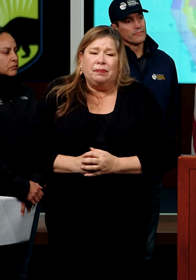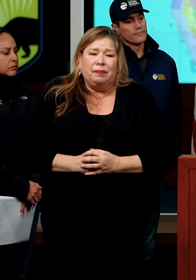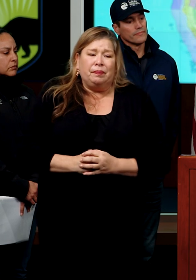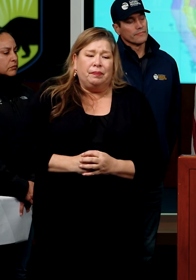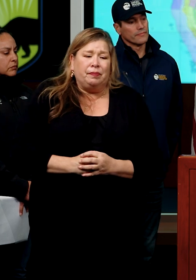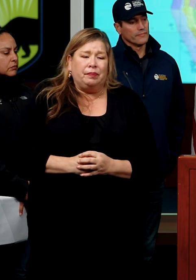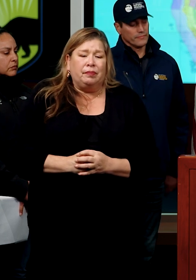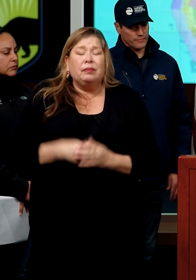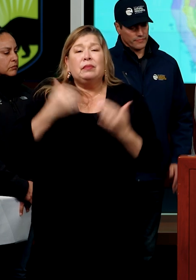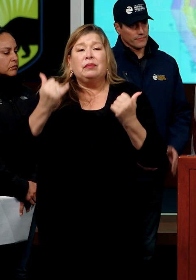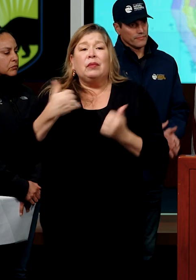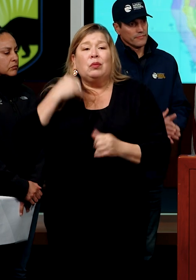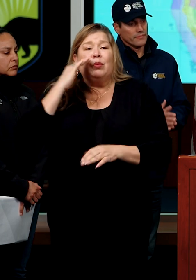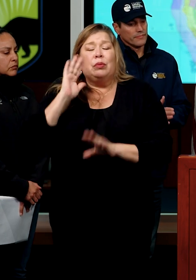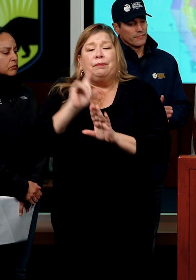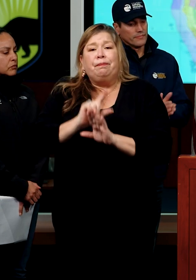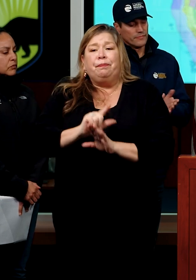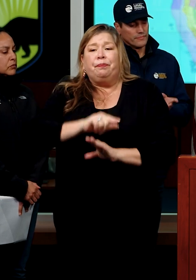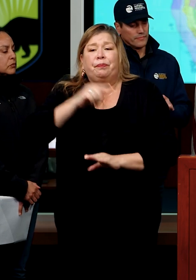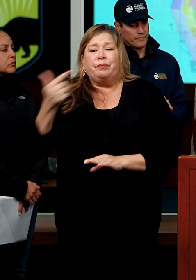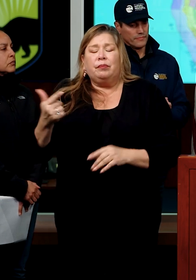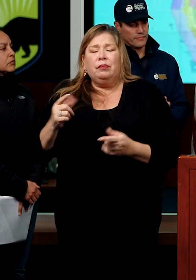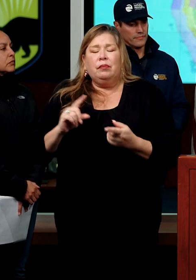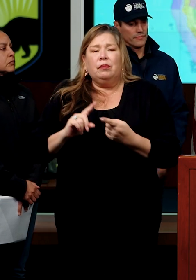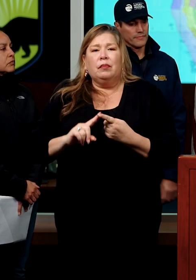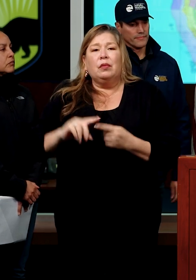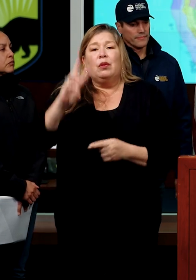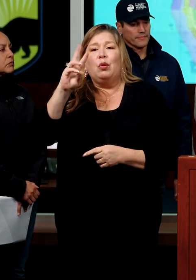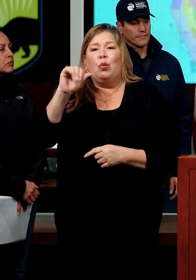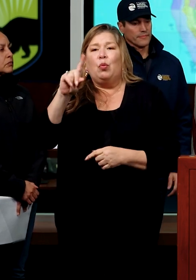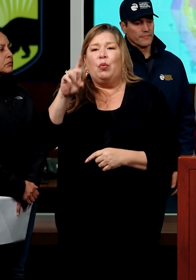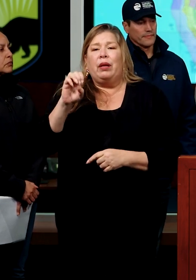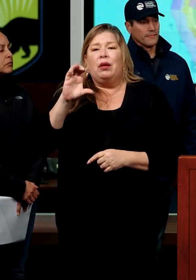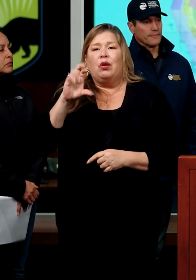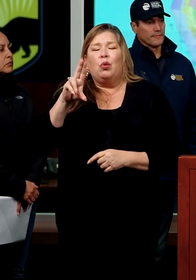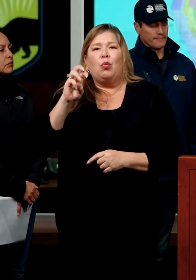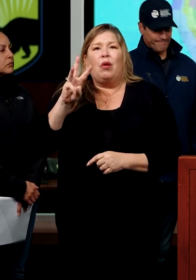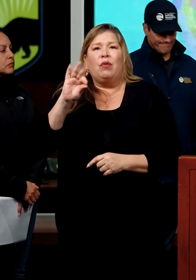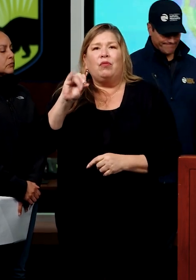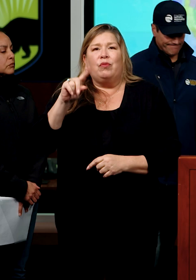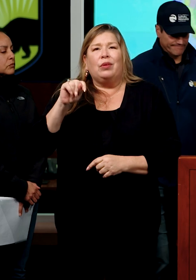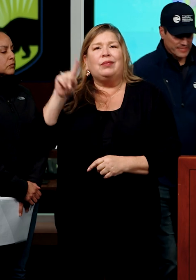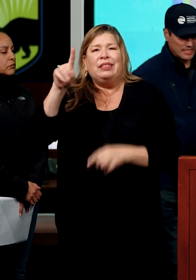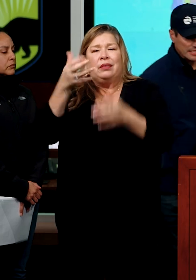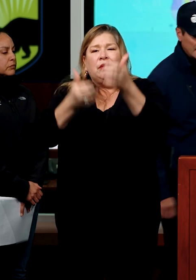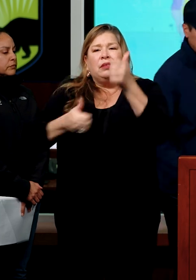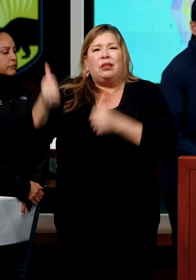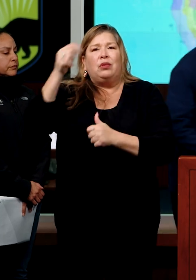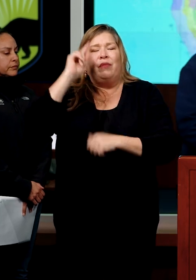And now I'd like to turn it over to Wade Crowford, Secretary of Natural Resources.